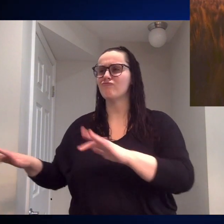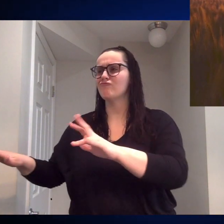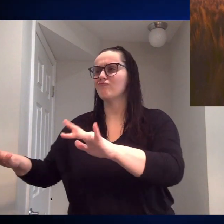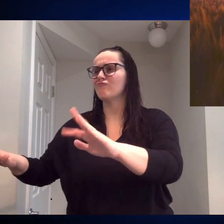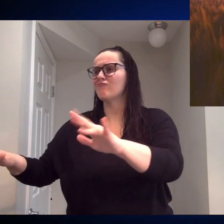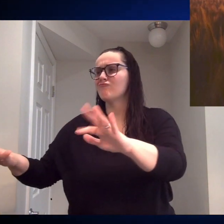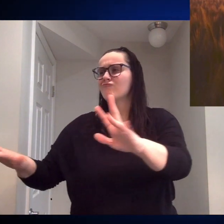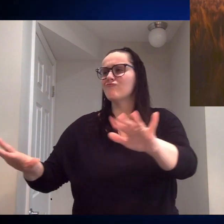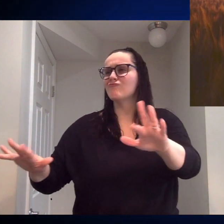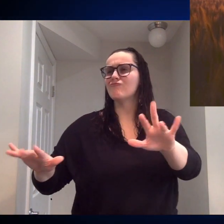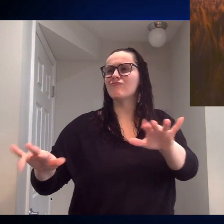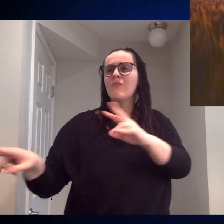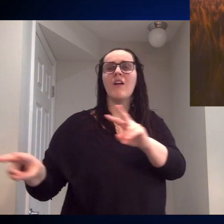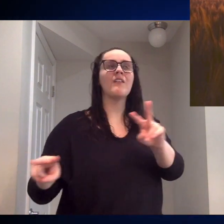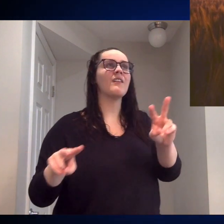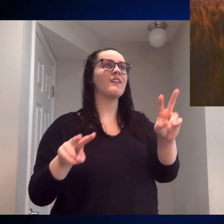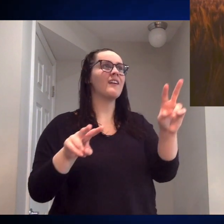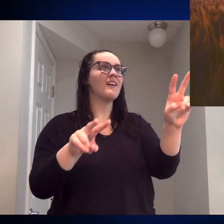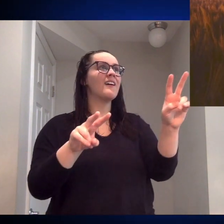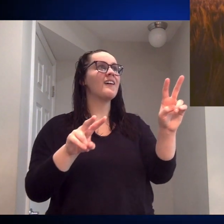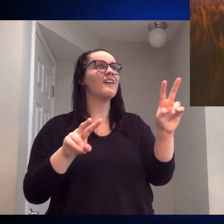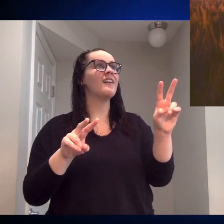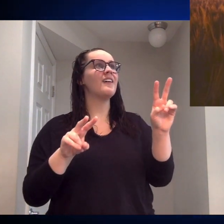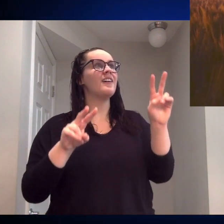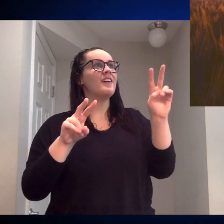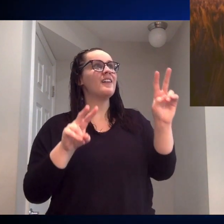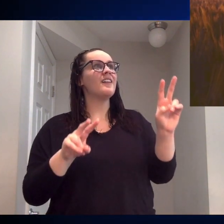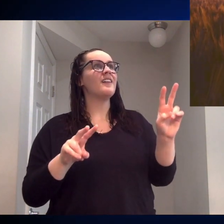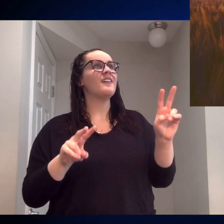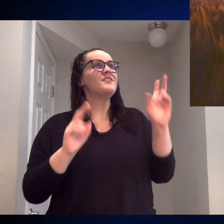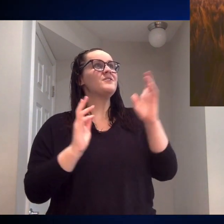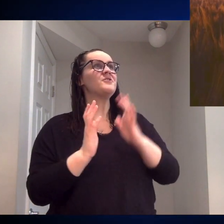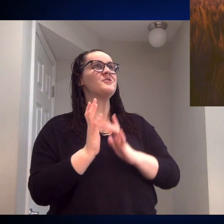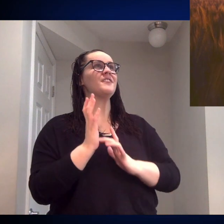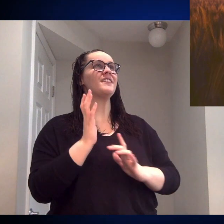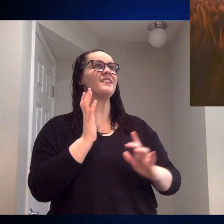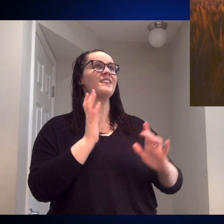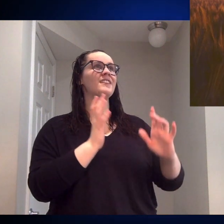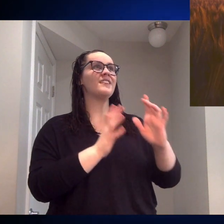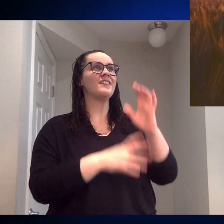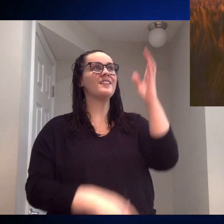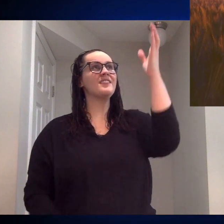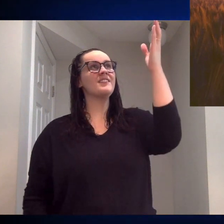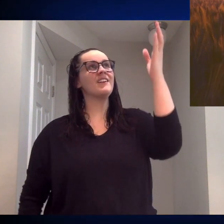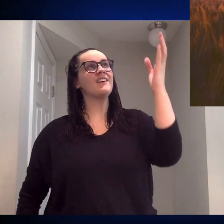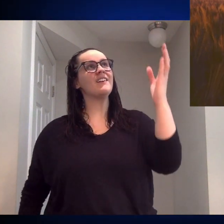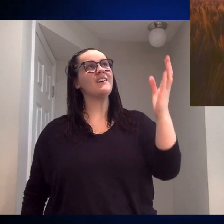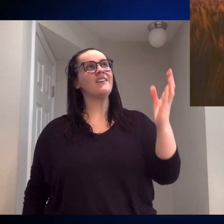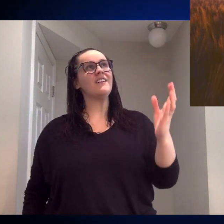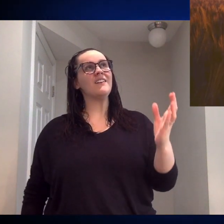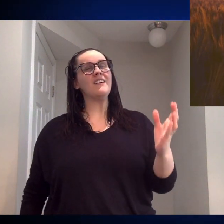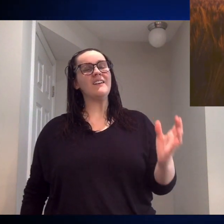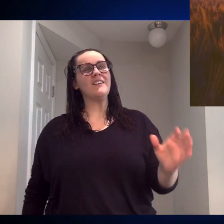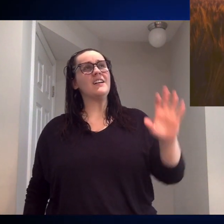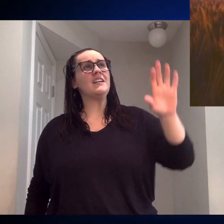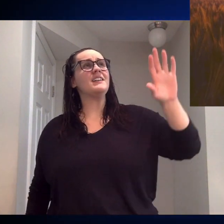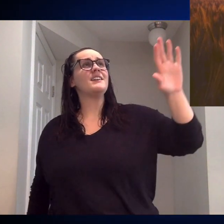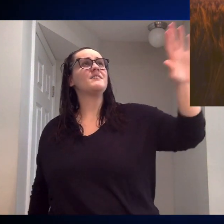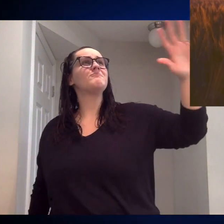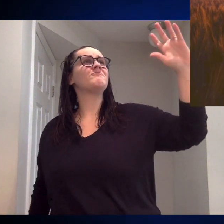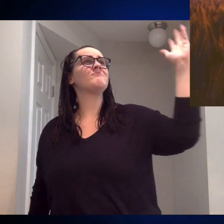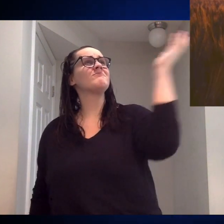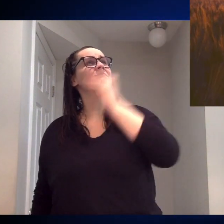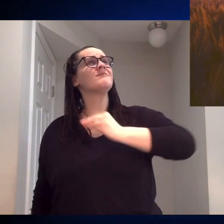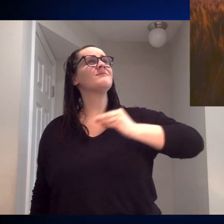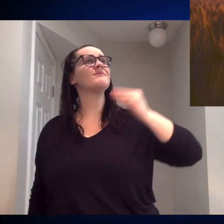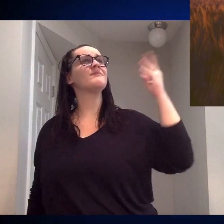Turn your eyes upon Jesus Look